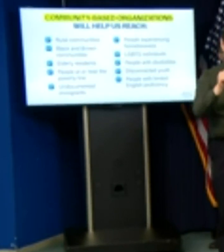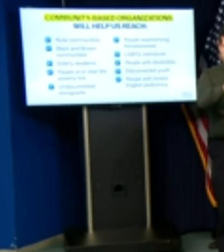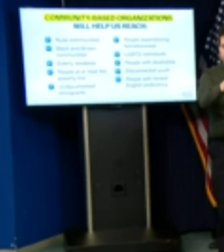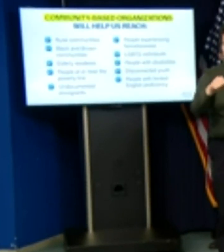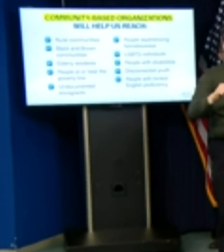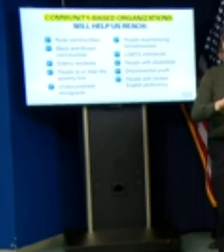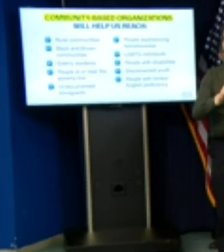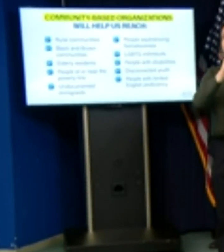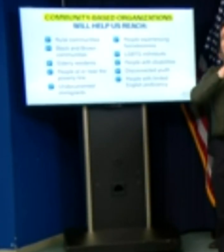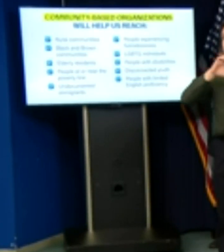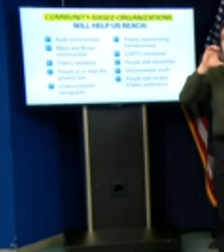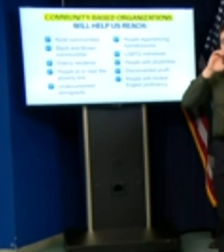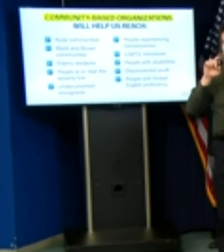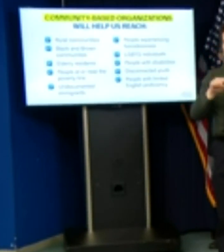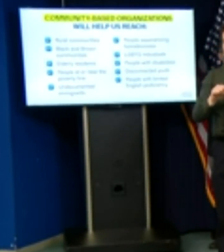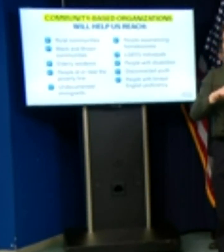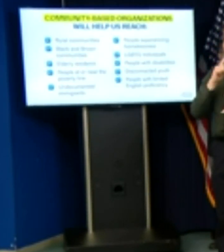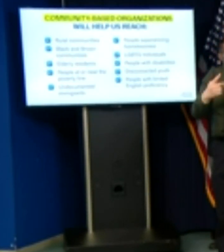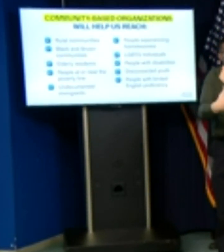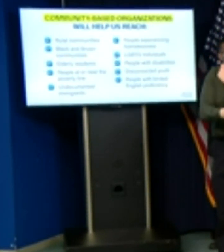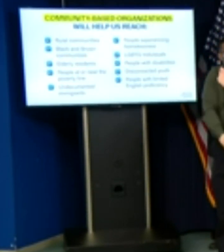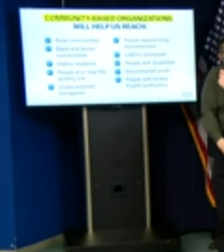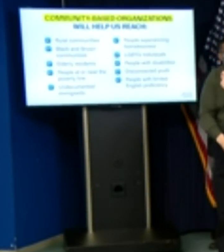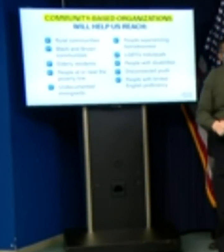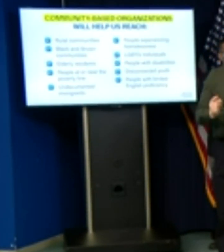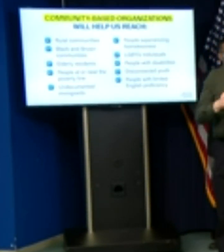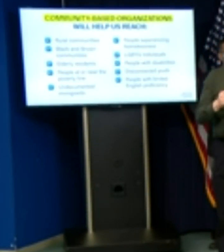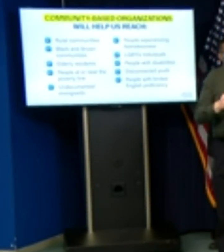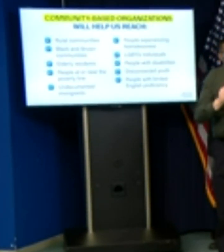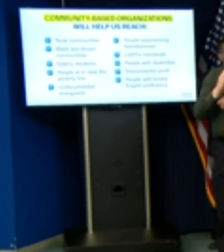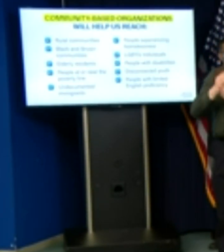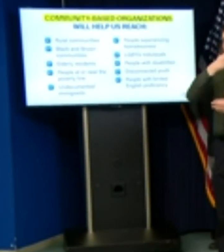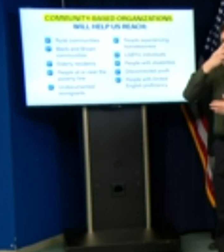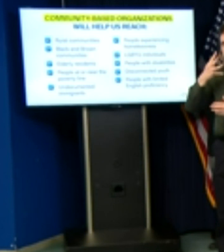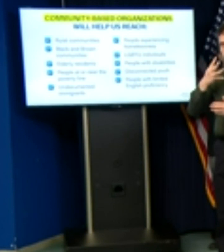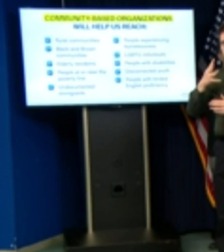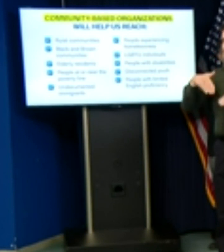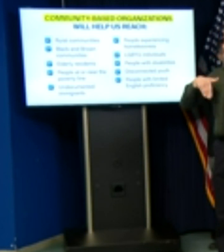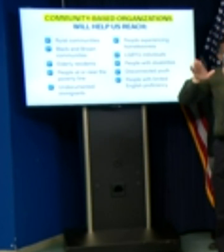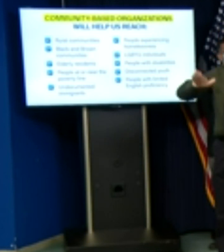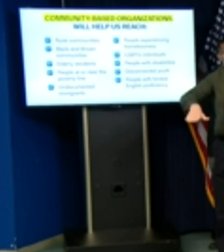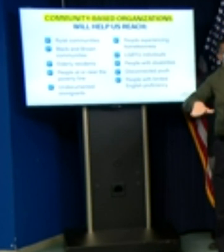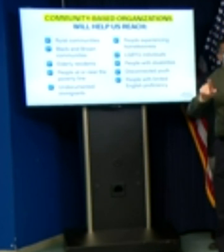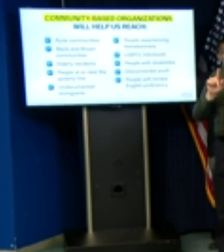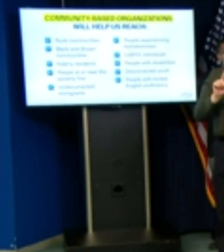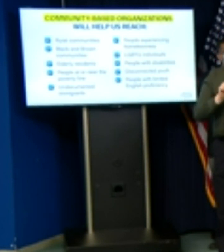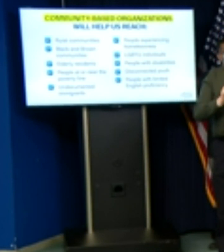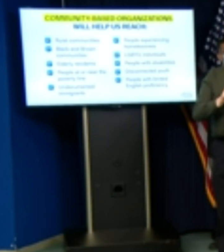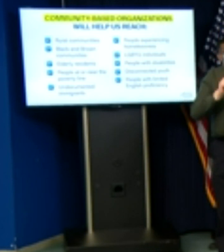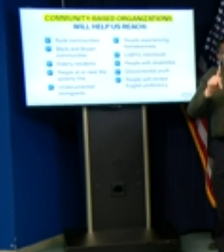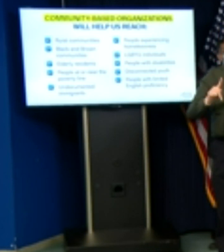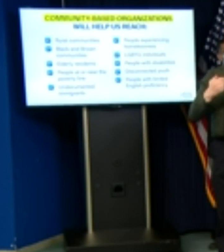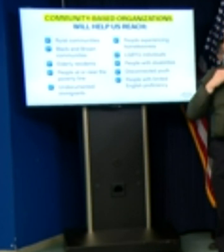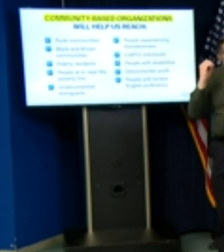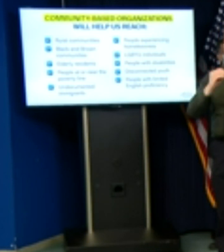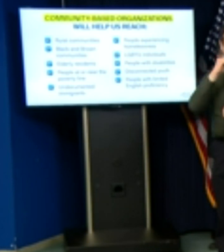people at or near the poverty line undocumented immigrants people experiencing homelessness